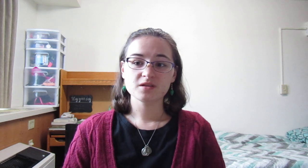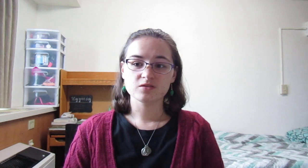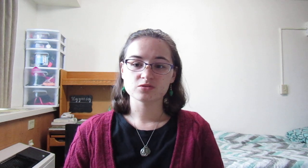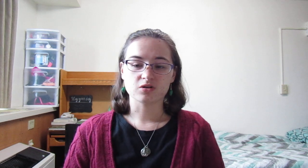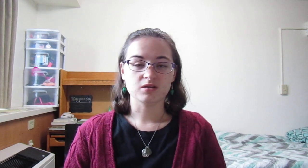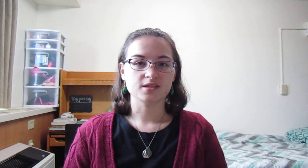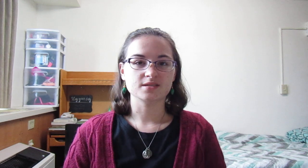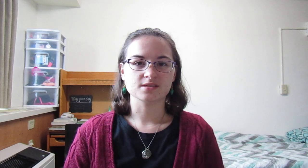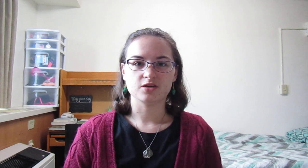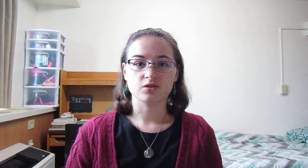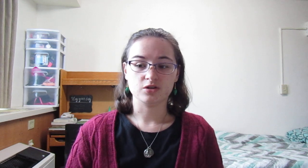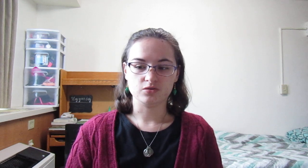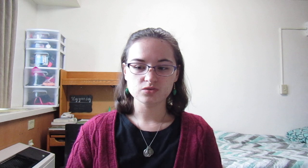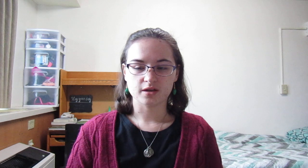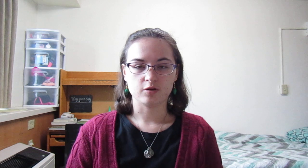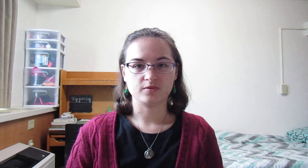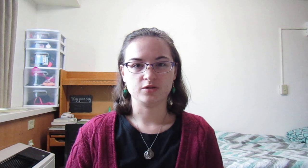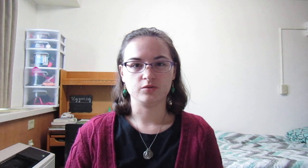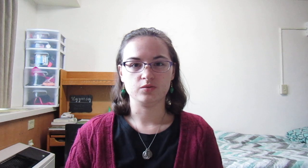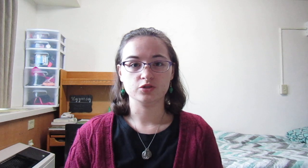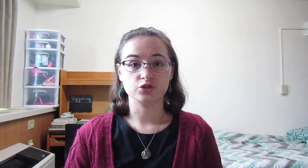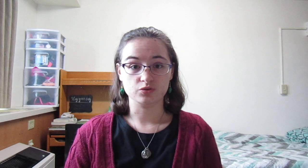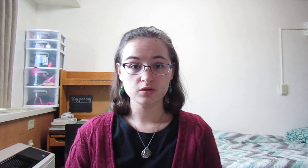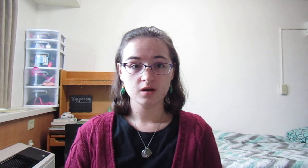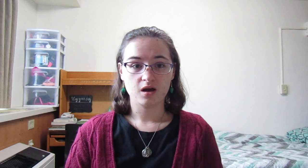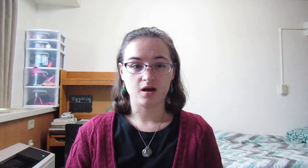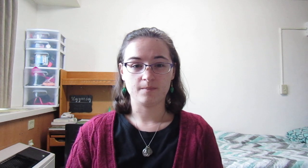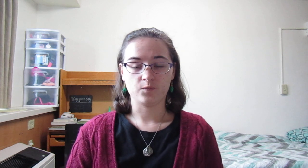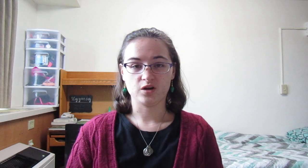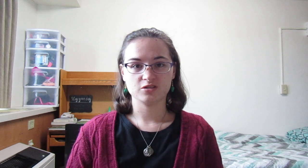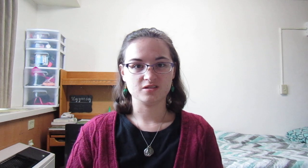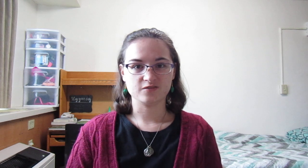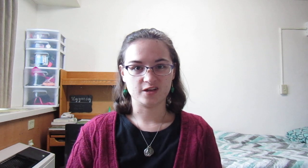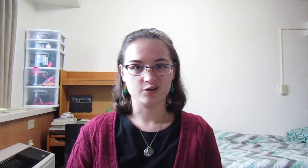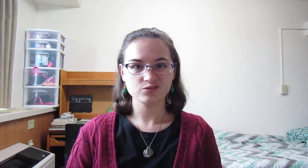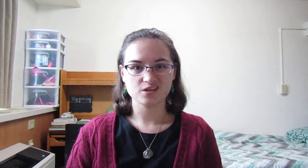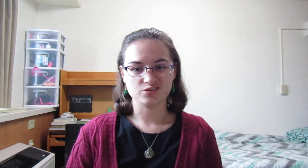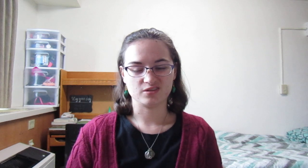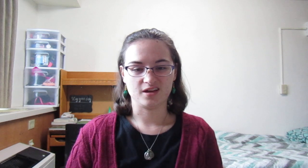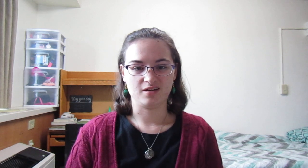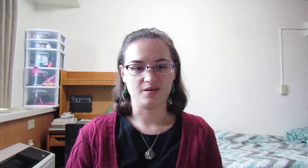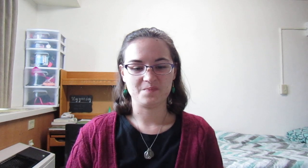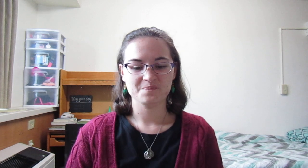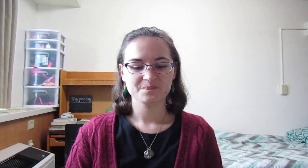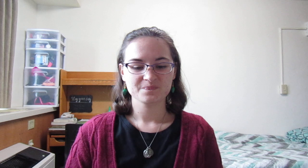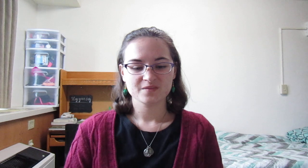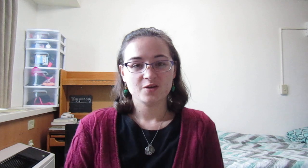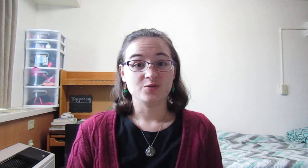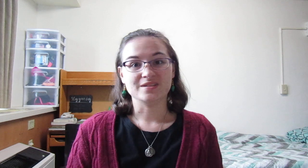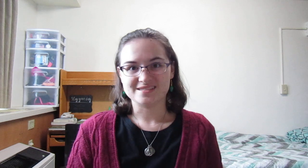that those are all ideas that you can use. I hope that you do, um, watch these videos so that, um, you at least